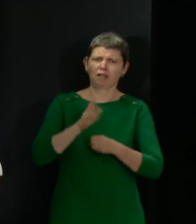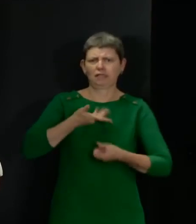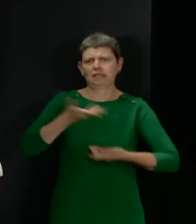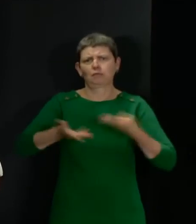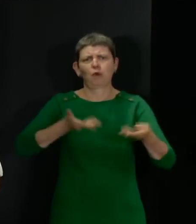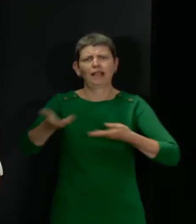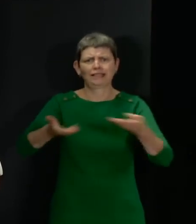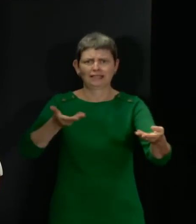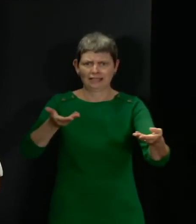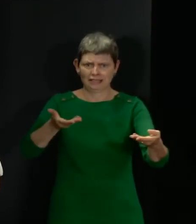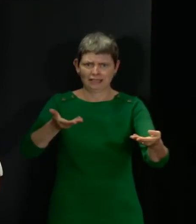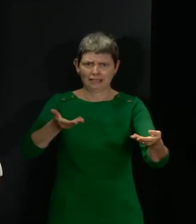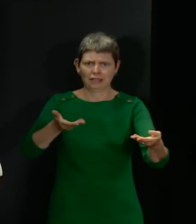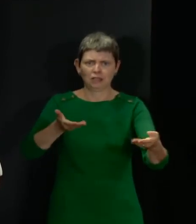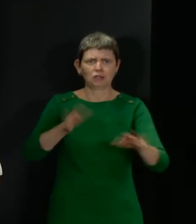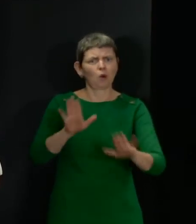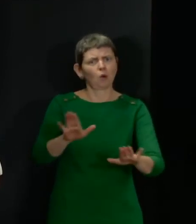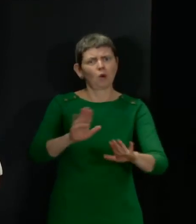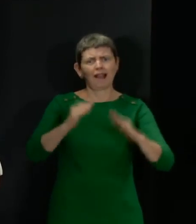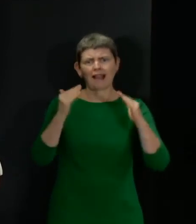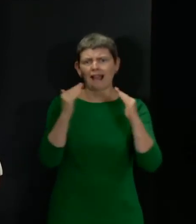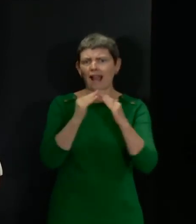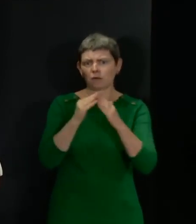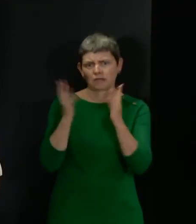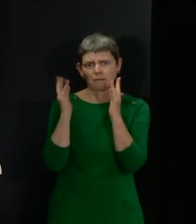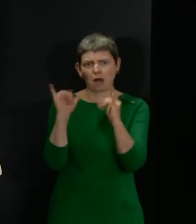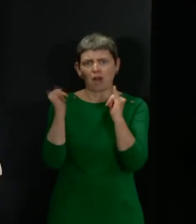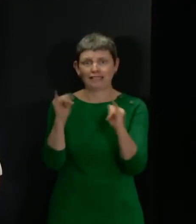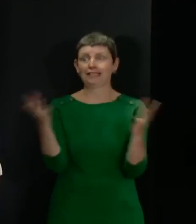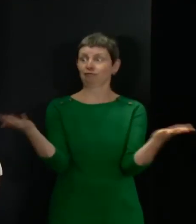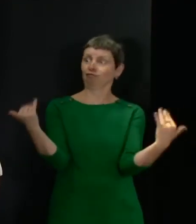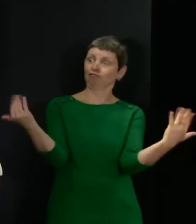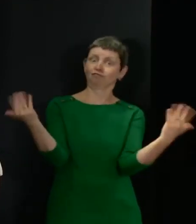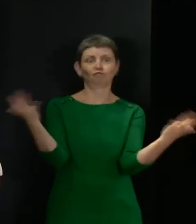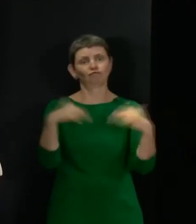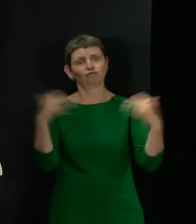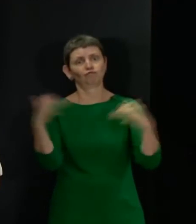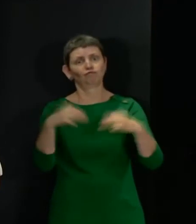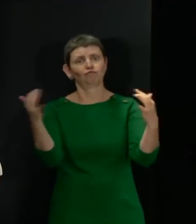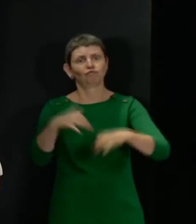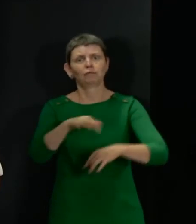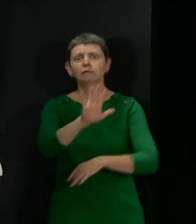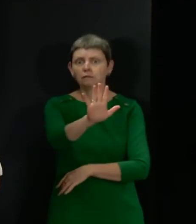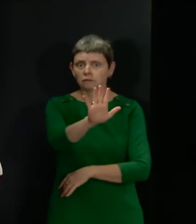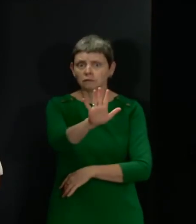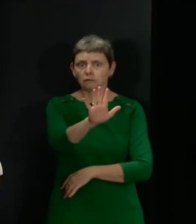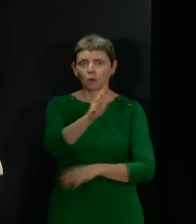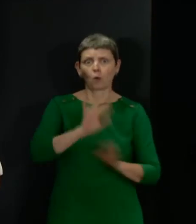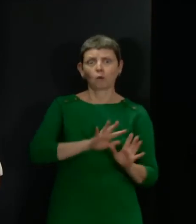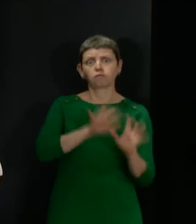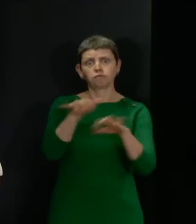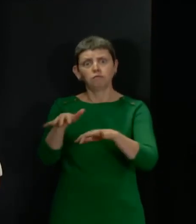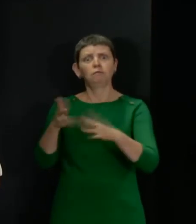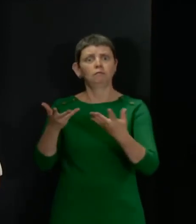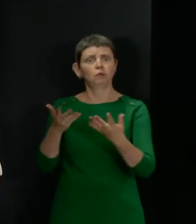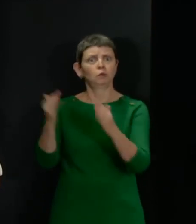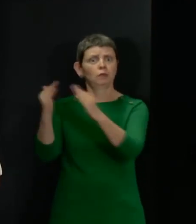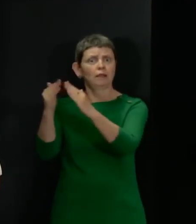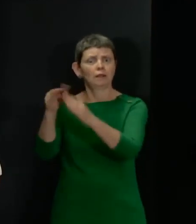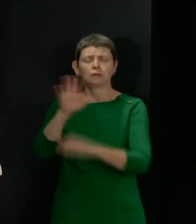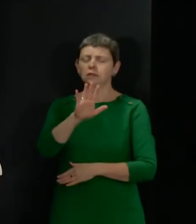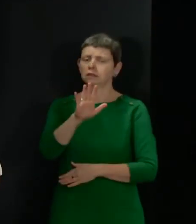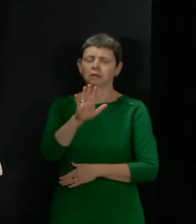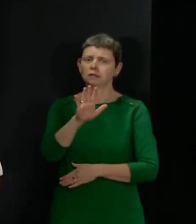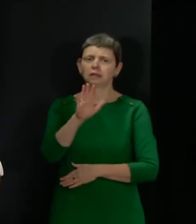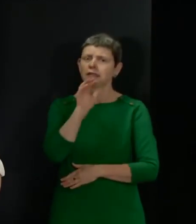virus. Don't have house parties if the rain comes on. Don't get your friends round. It's not the time to do that. It